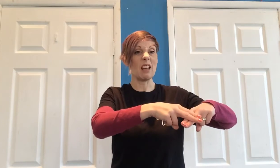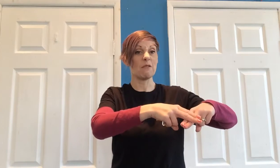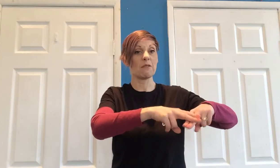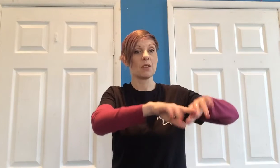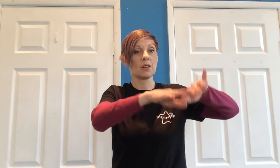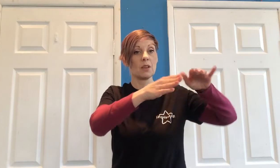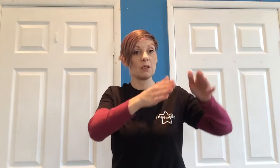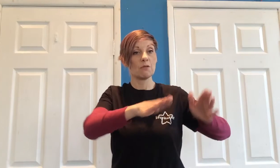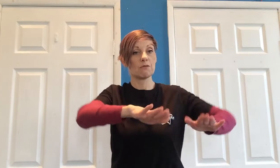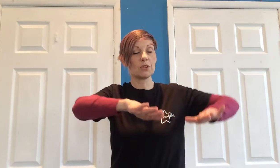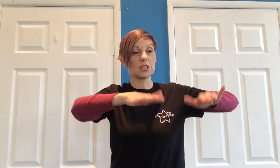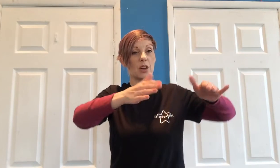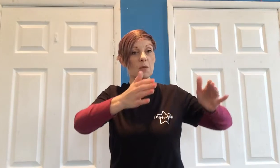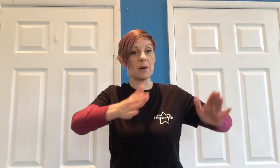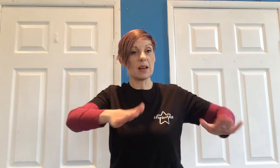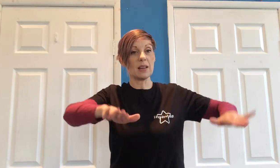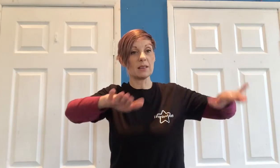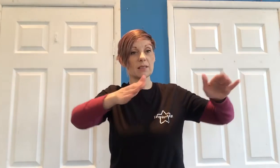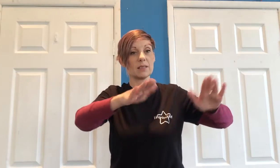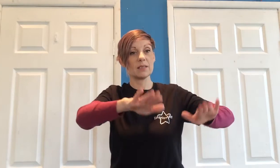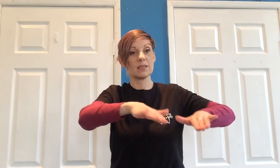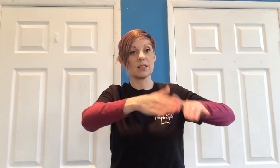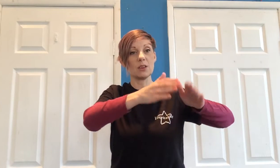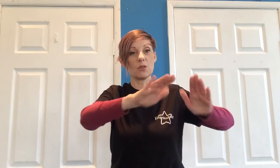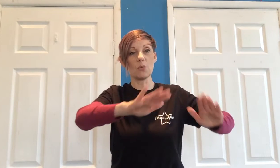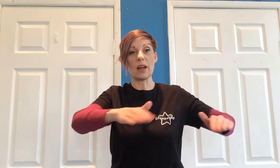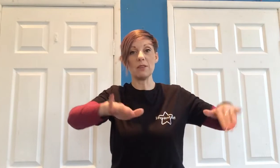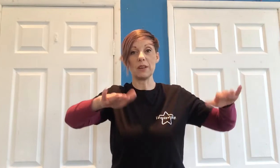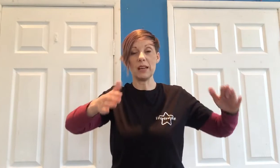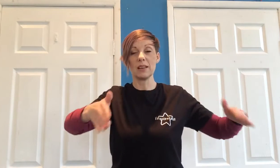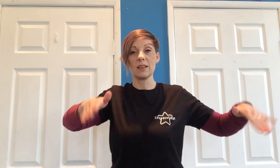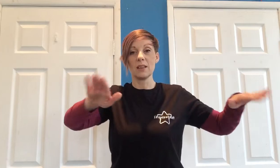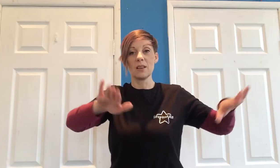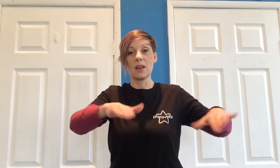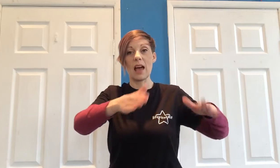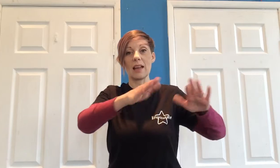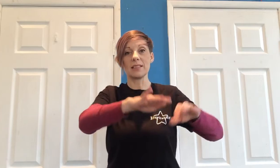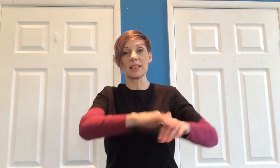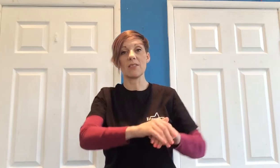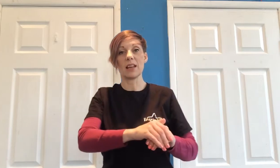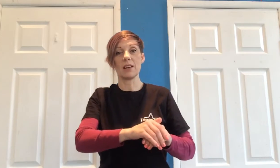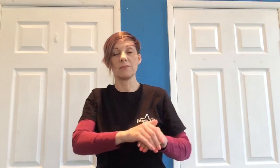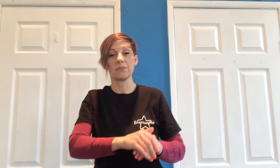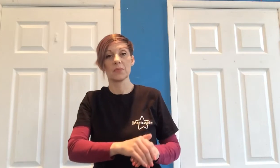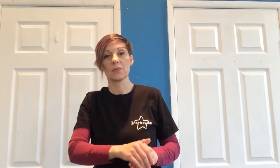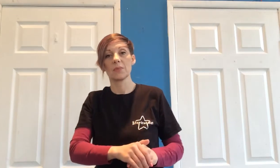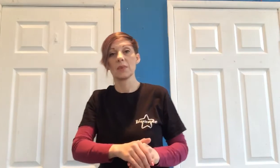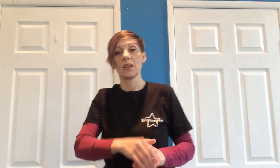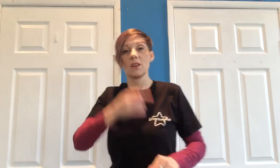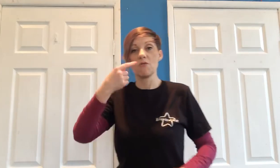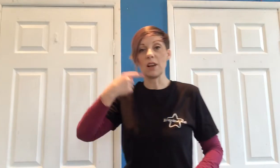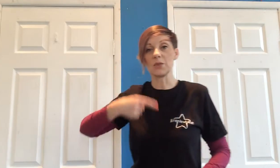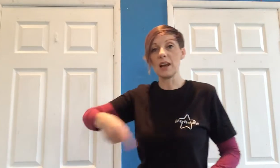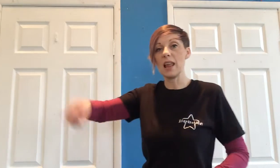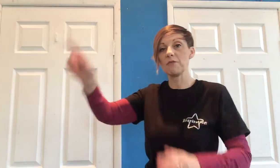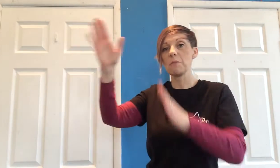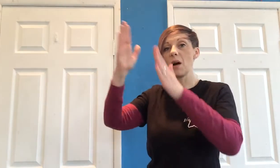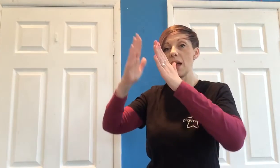F Frisco Bay so you've got the wavy hands there again right so I left my